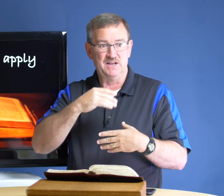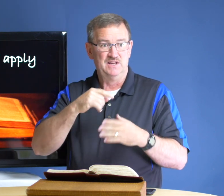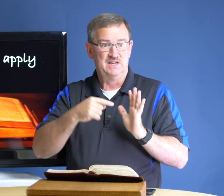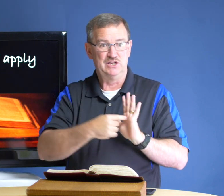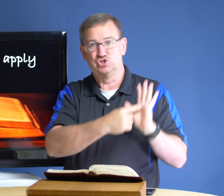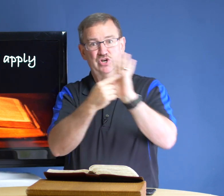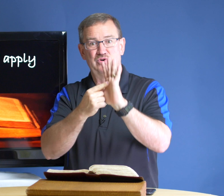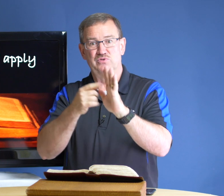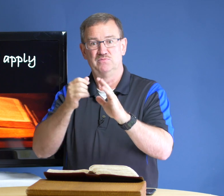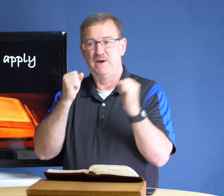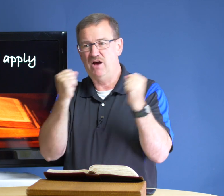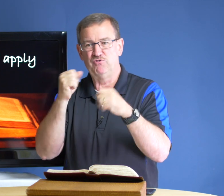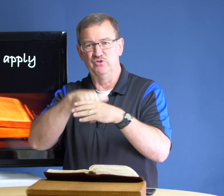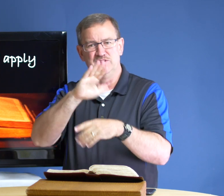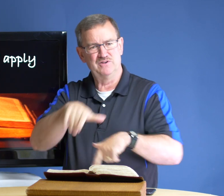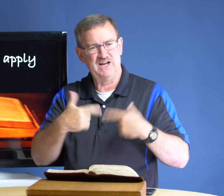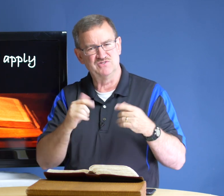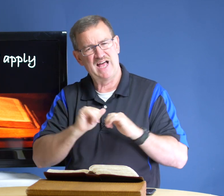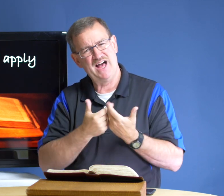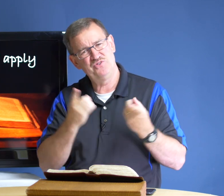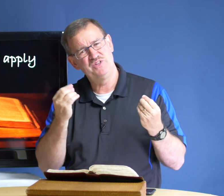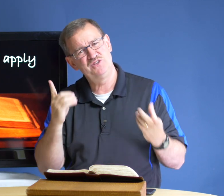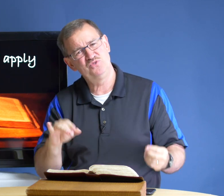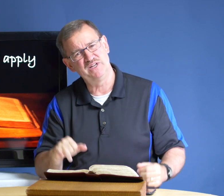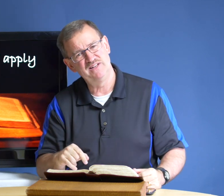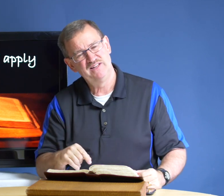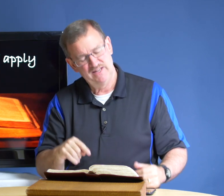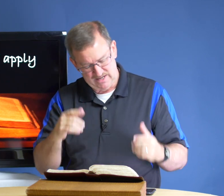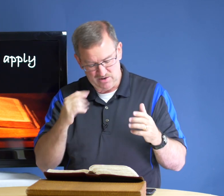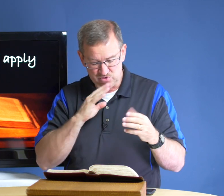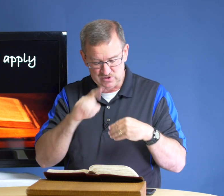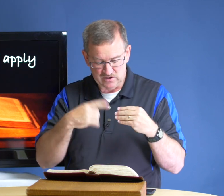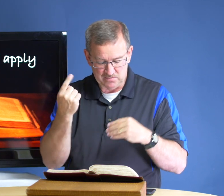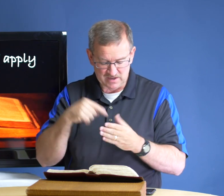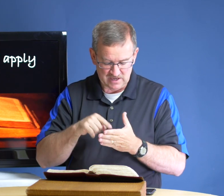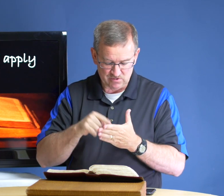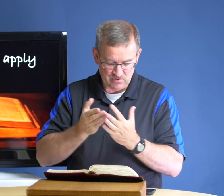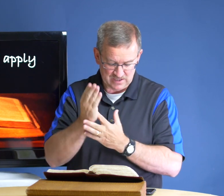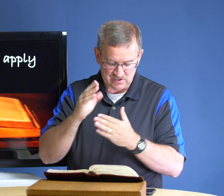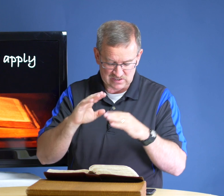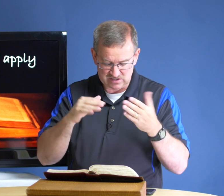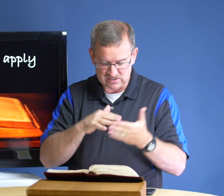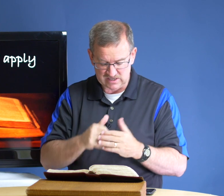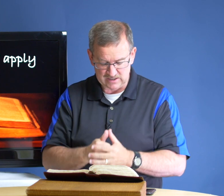is shown powerful in their lives how do they do it uh we're going to talk about that throughout this this study